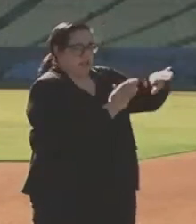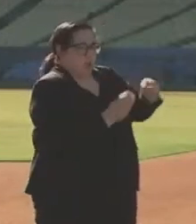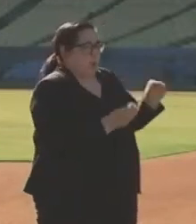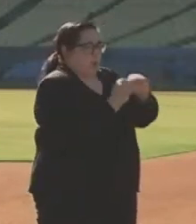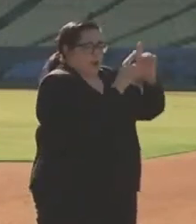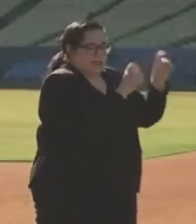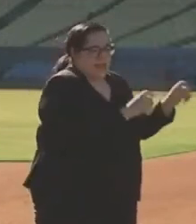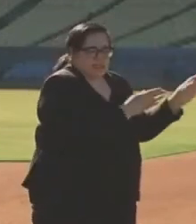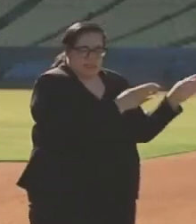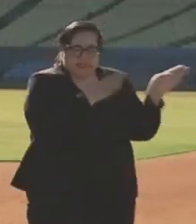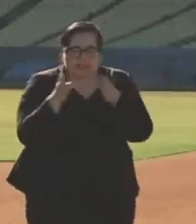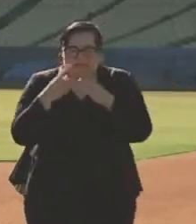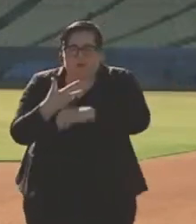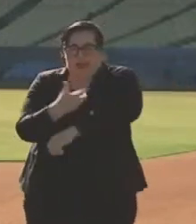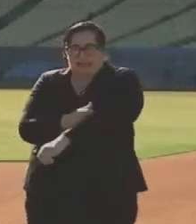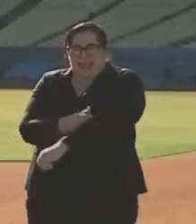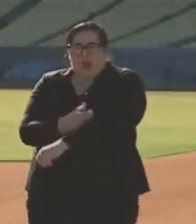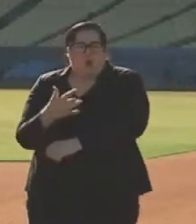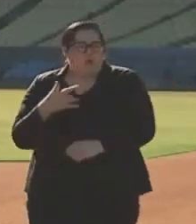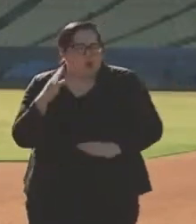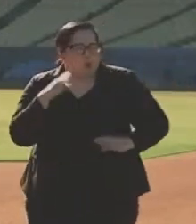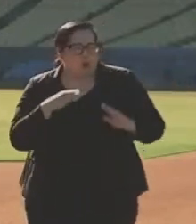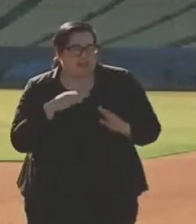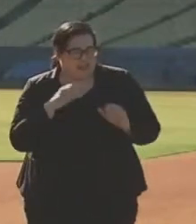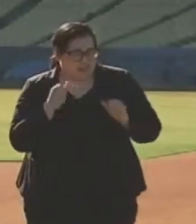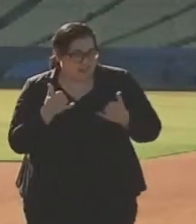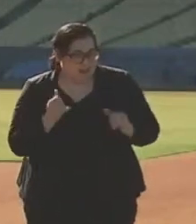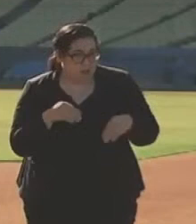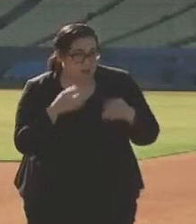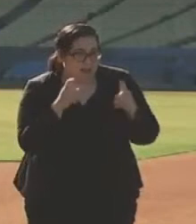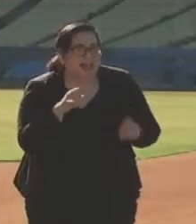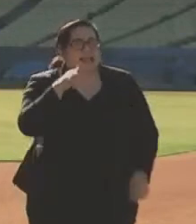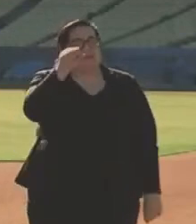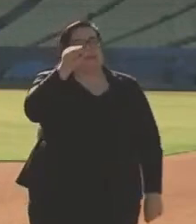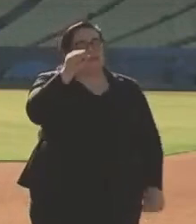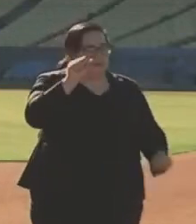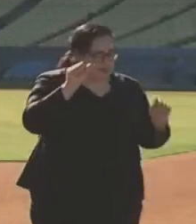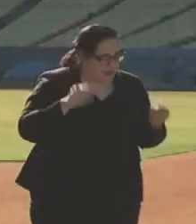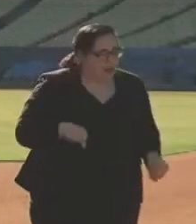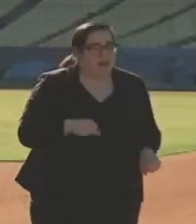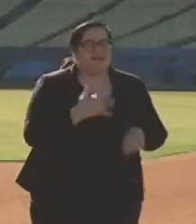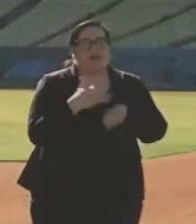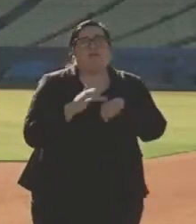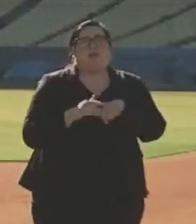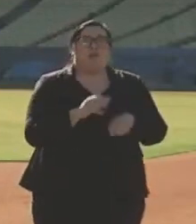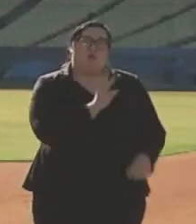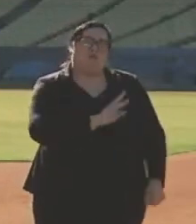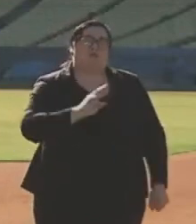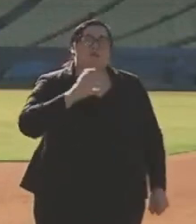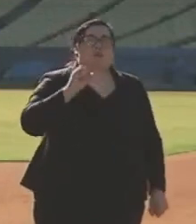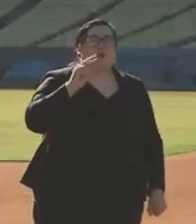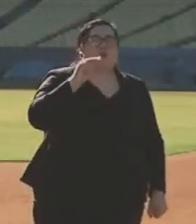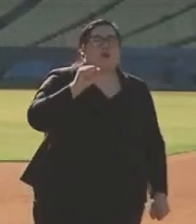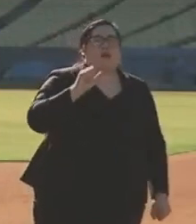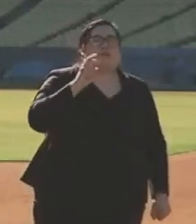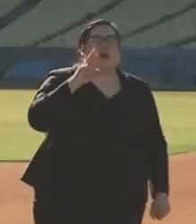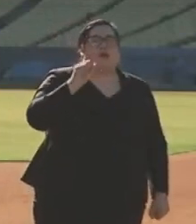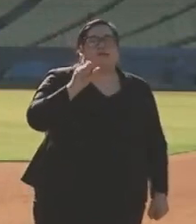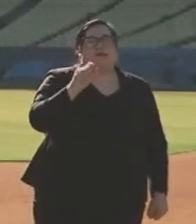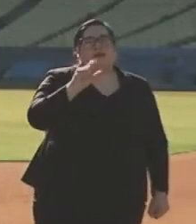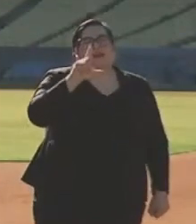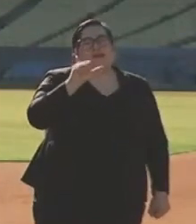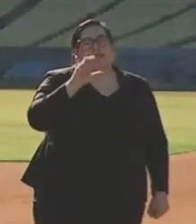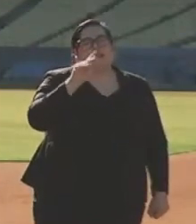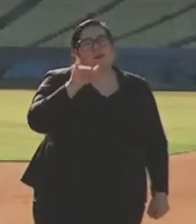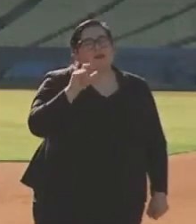whether we'd meet capacity. And we are. We have. And there are tests available today at coronavirus.lacity.org. We're expanding